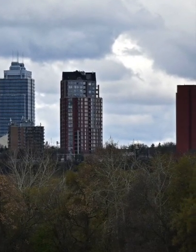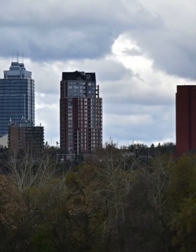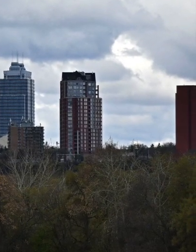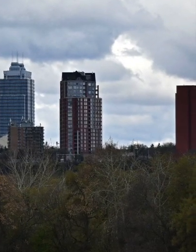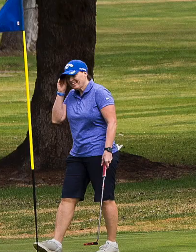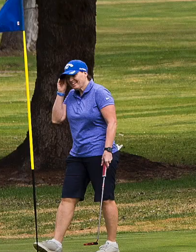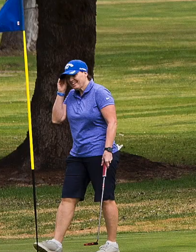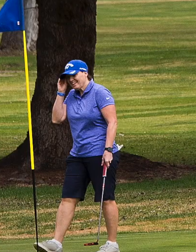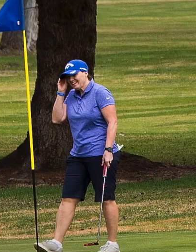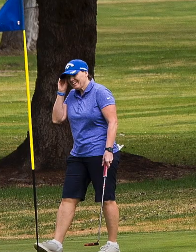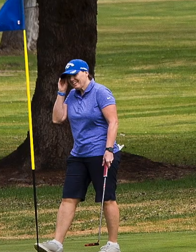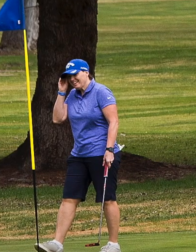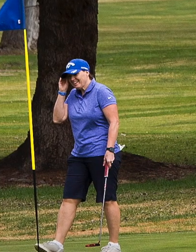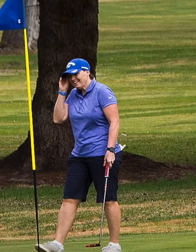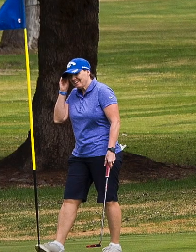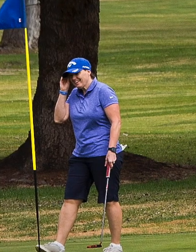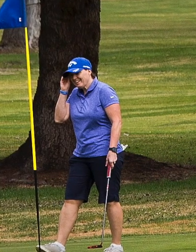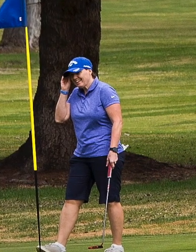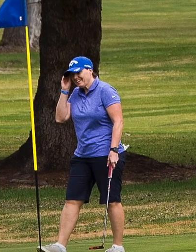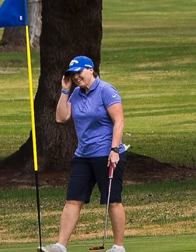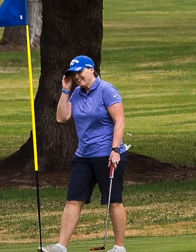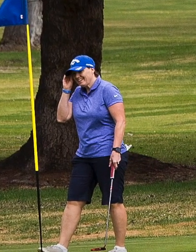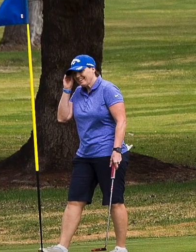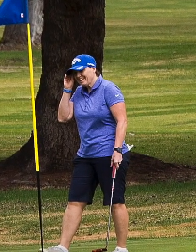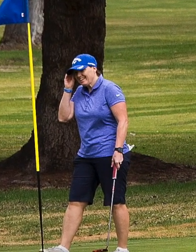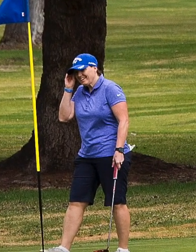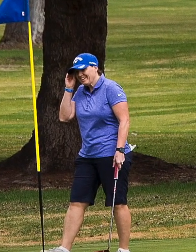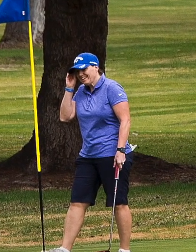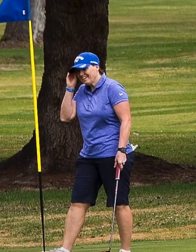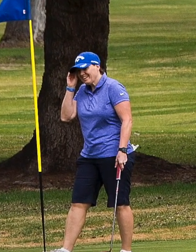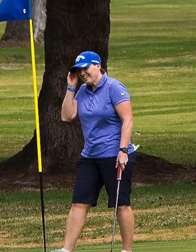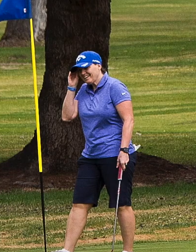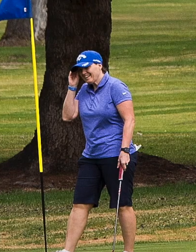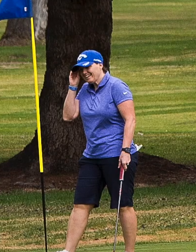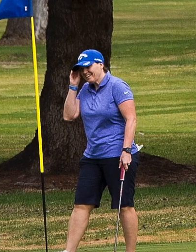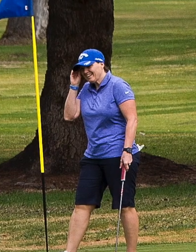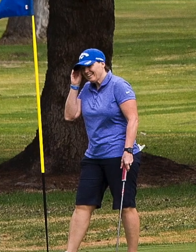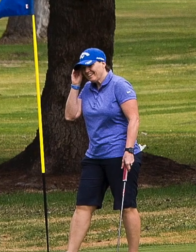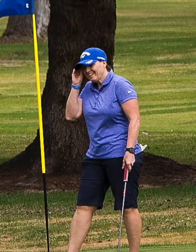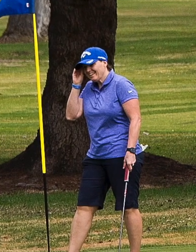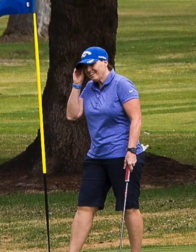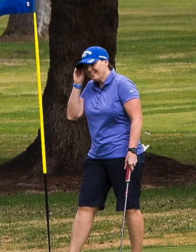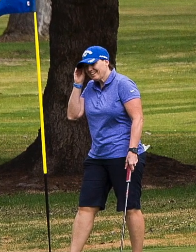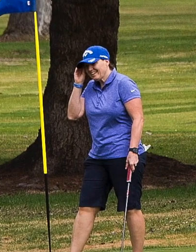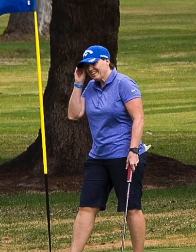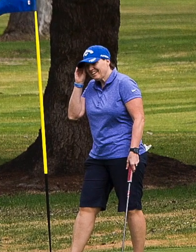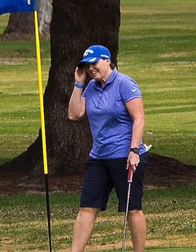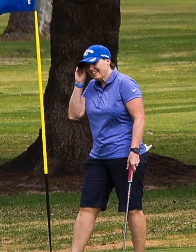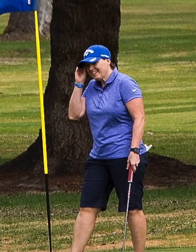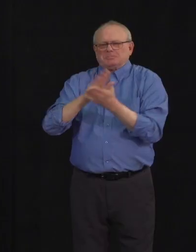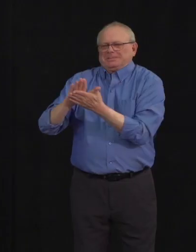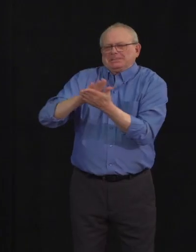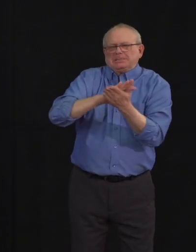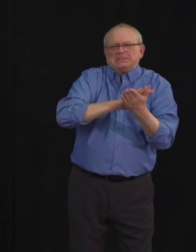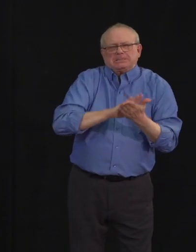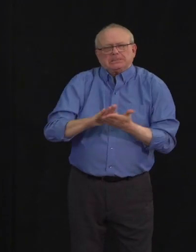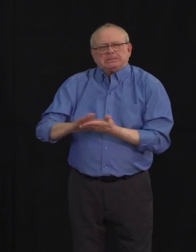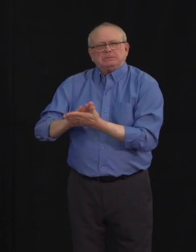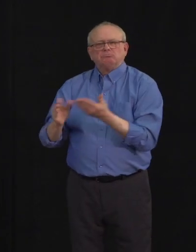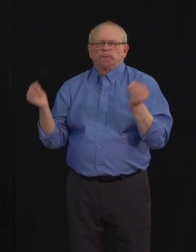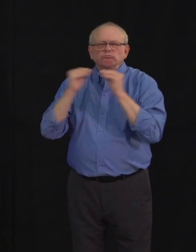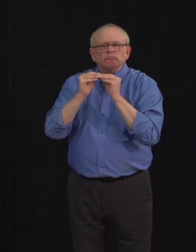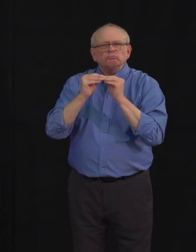to ensure adequate physical distancing and increased sanitization and limited contact with high-touch objects and surfaces.